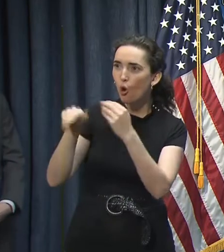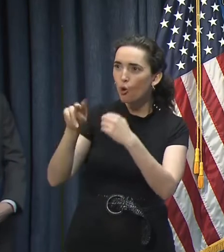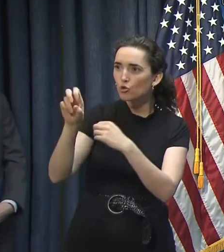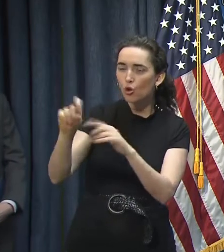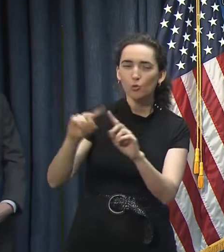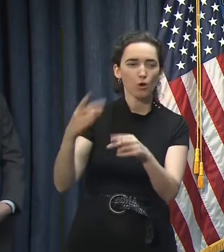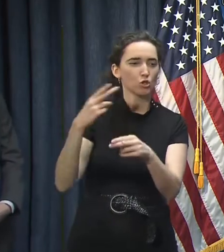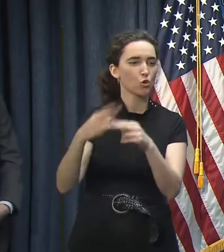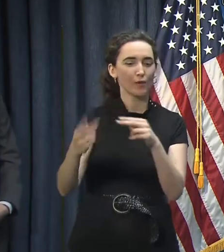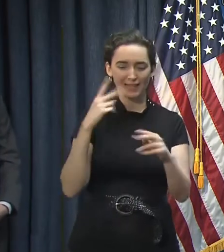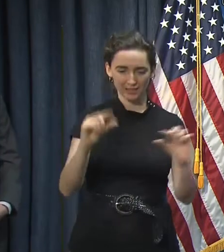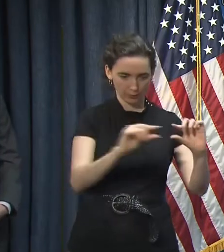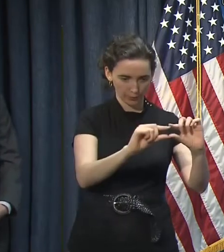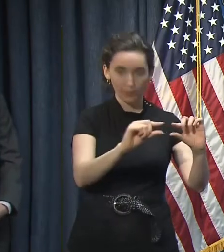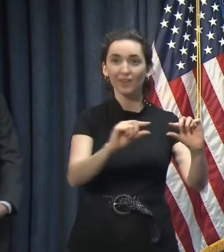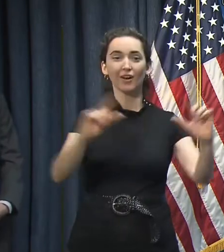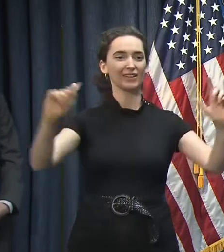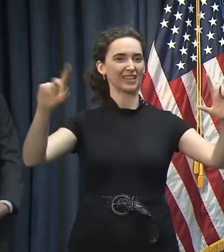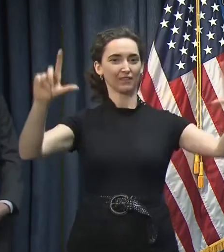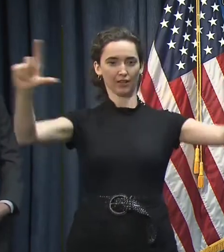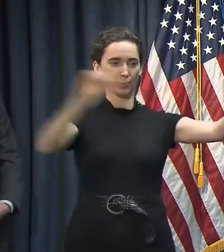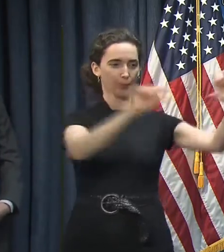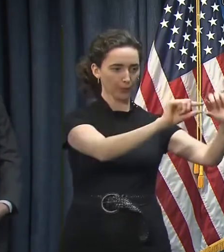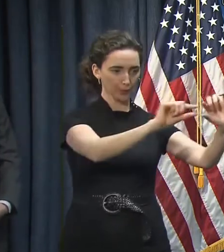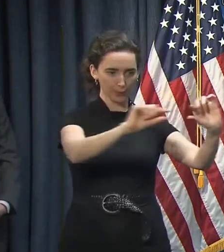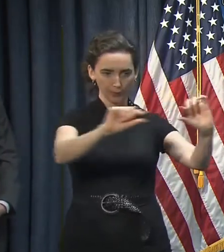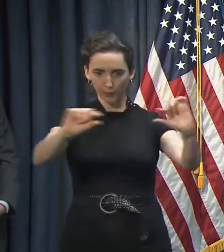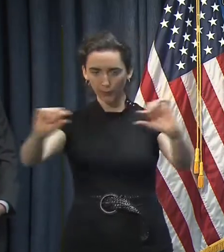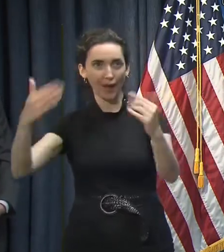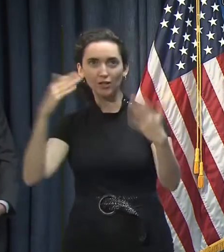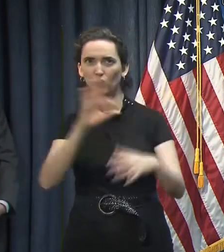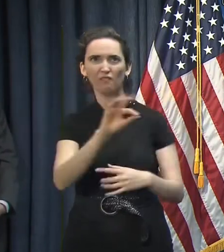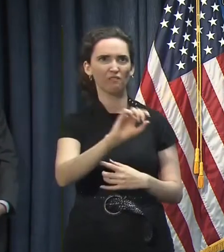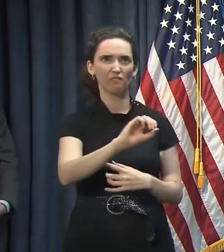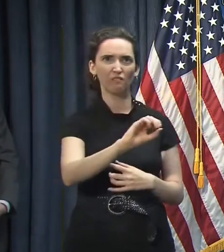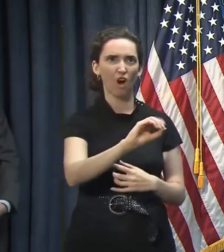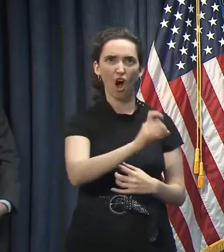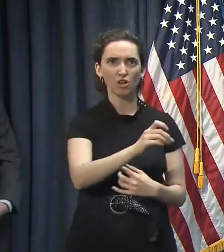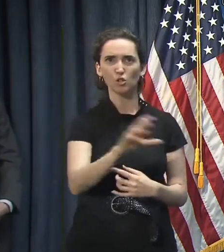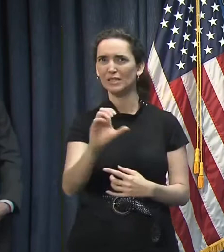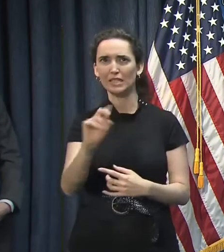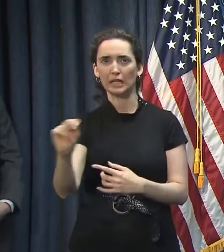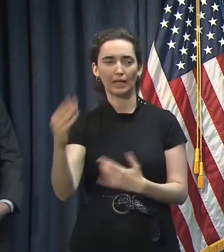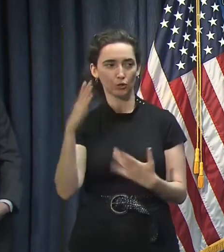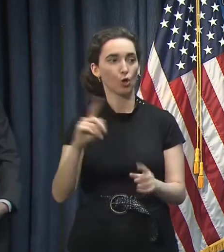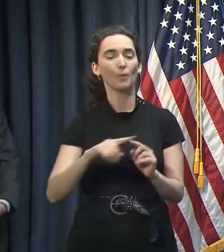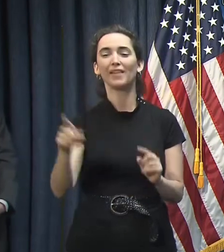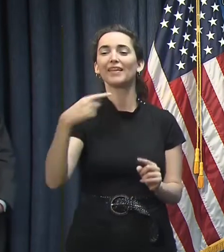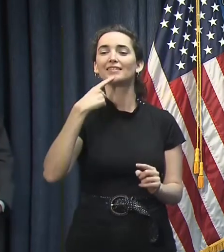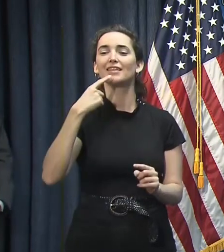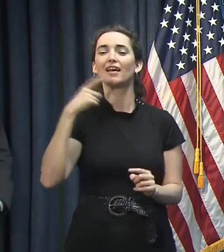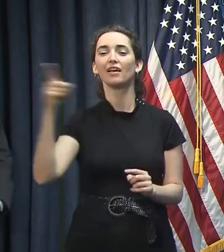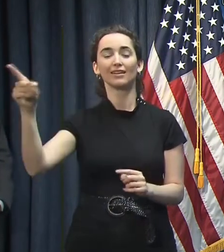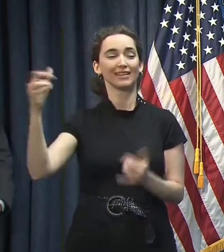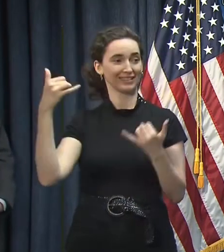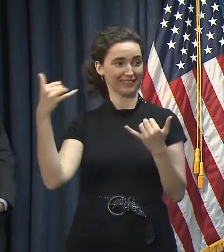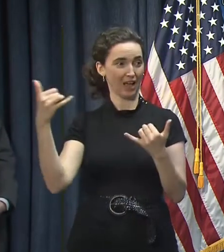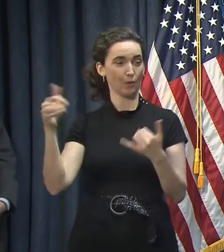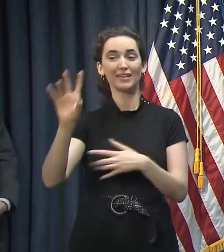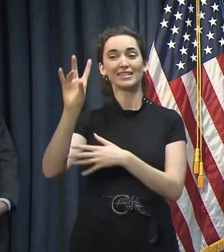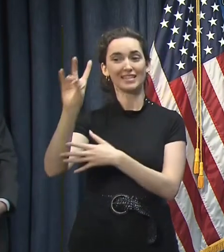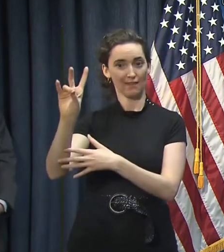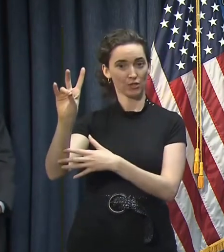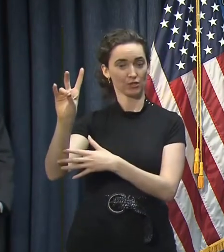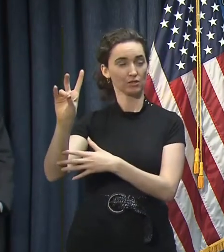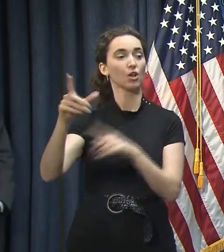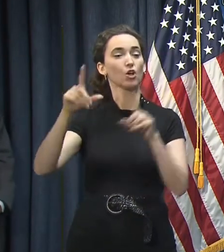It scrolled across the bottom of the screen, and I don't remember if it was Fox or CNN, that said there are seven human